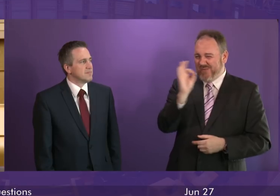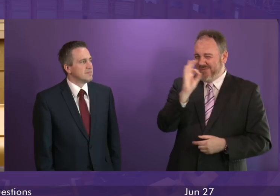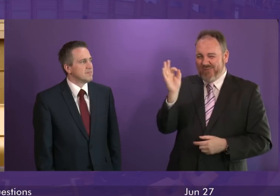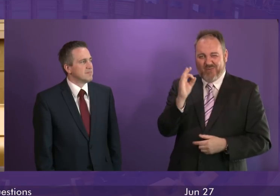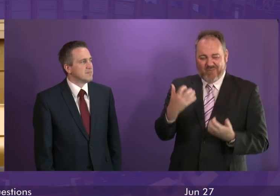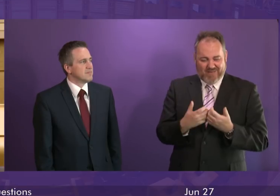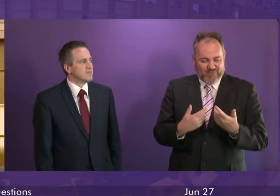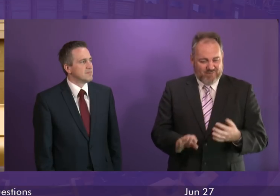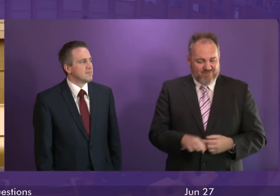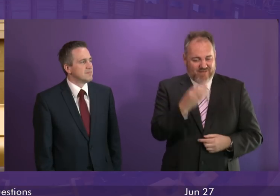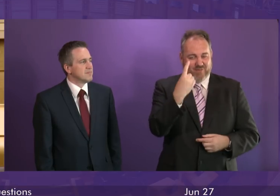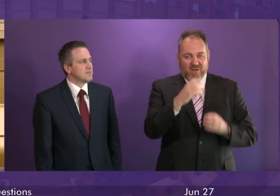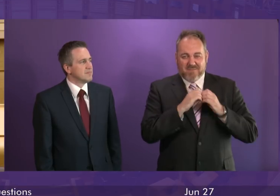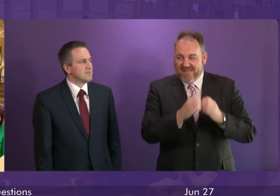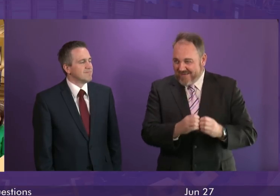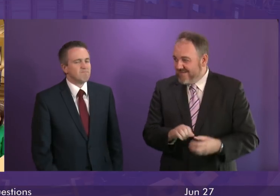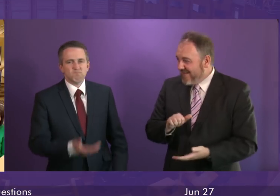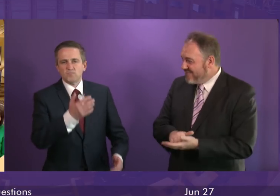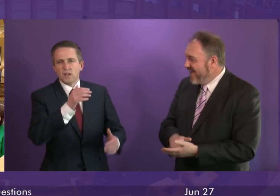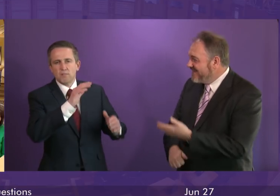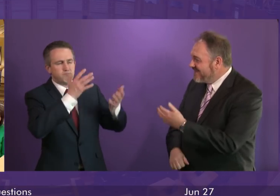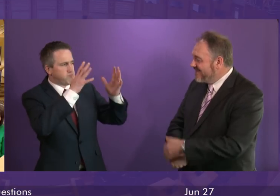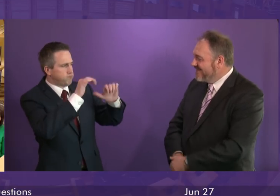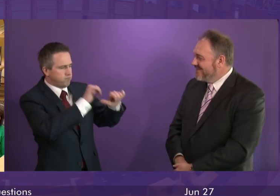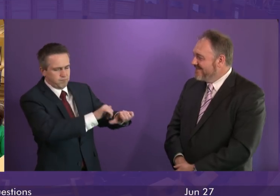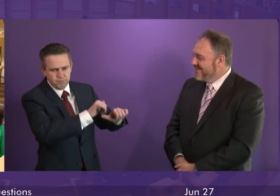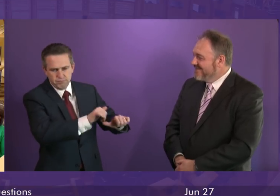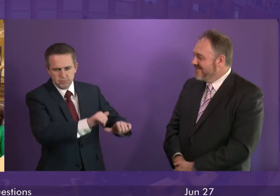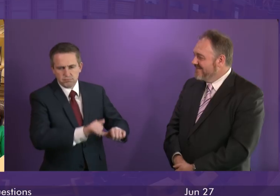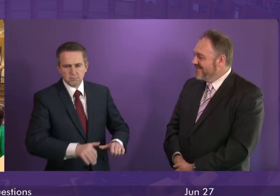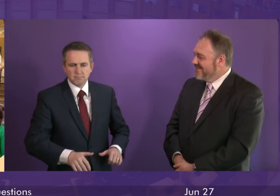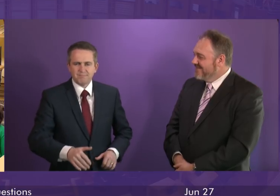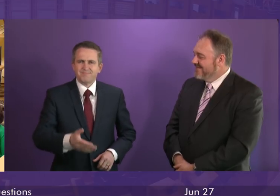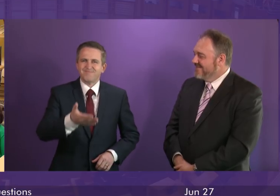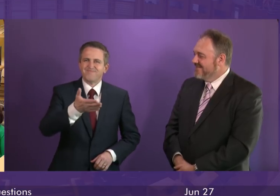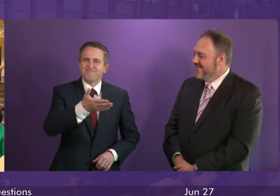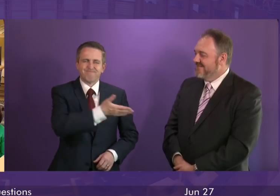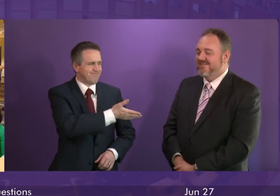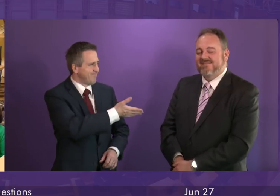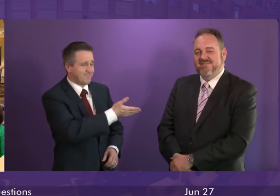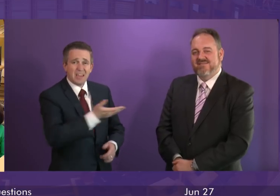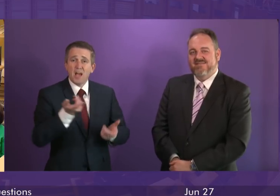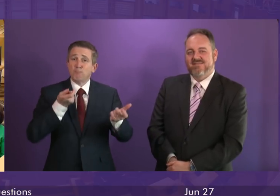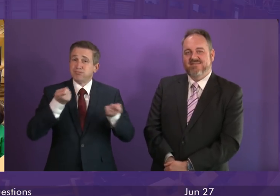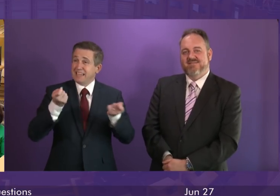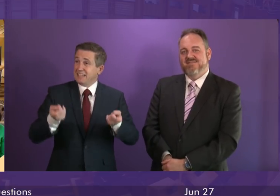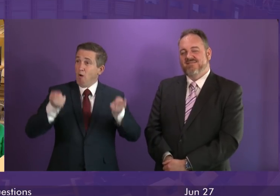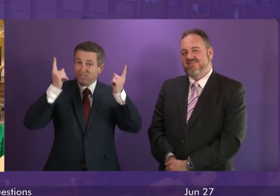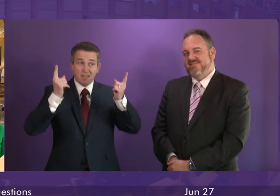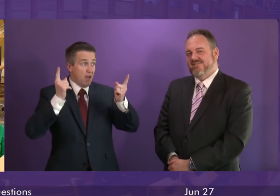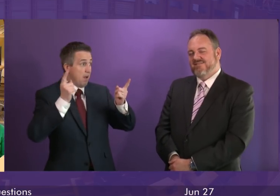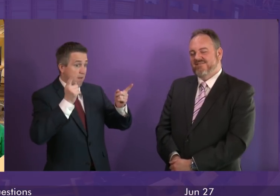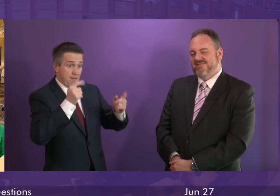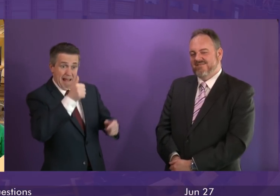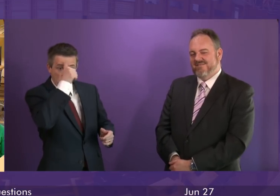do about this problem, does the First Minister? First Minister. Well, do you know, Presiding Officer, I know we're about to